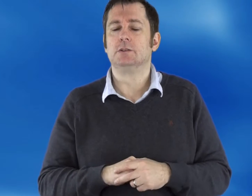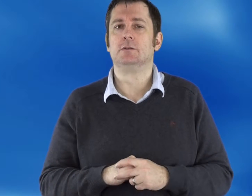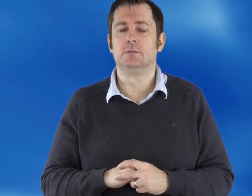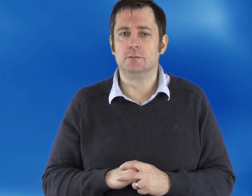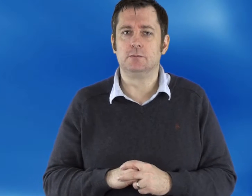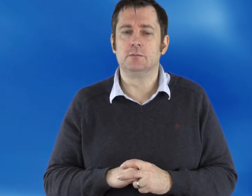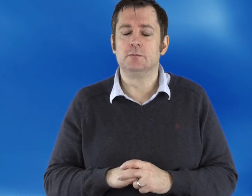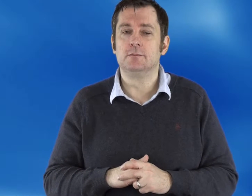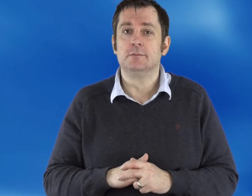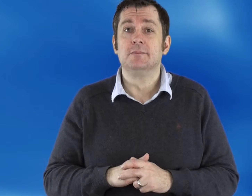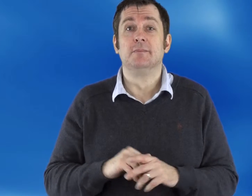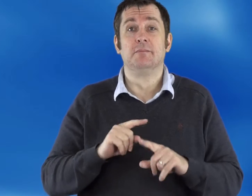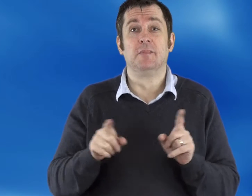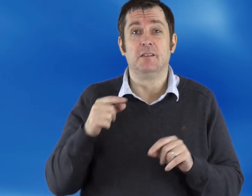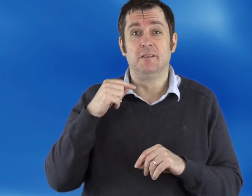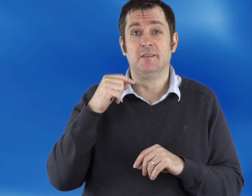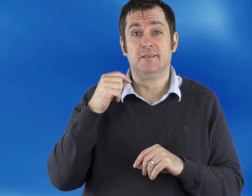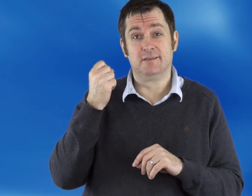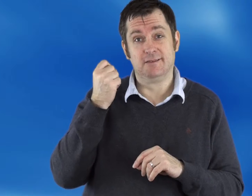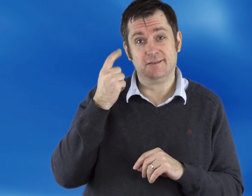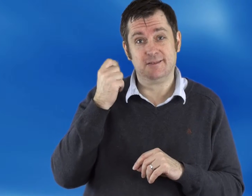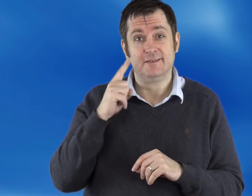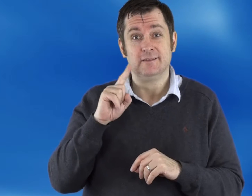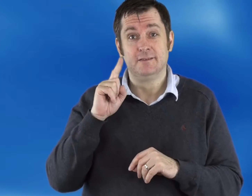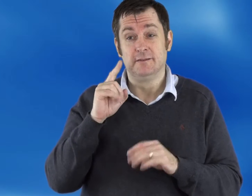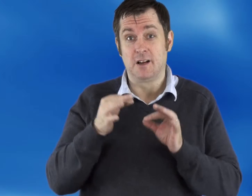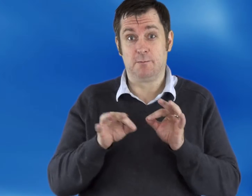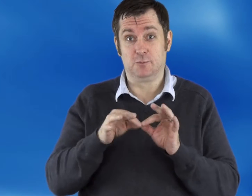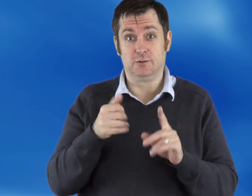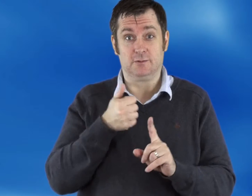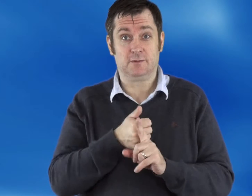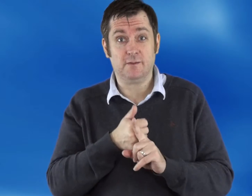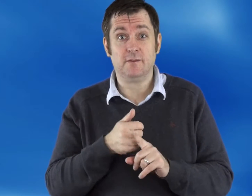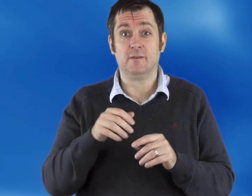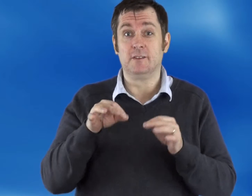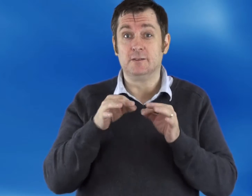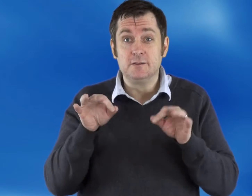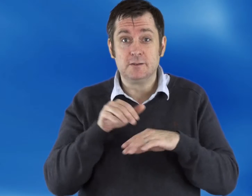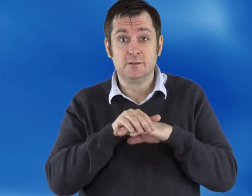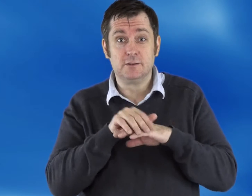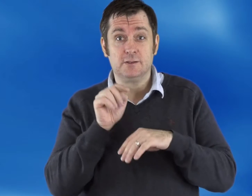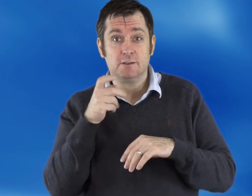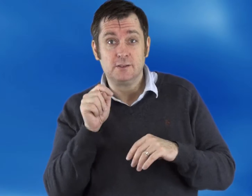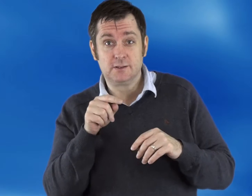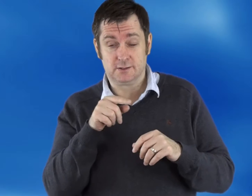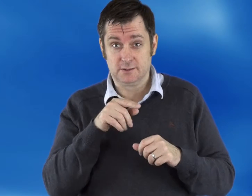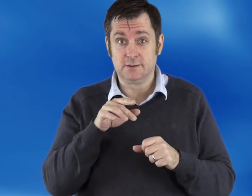But the reality is that text in English are not enough to create access for the deaf community.